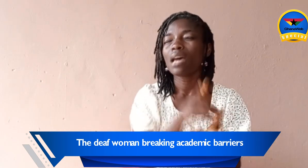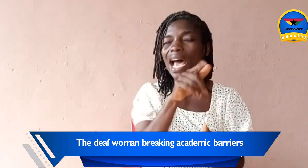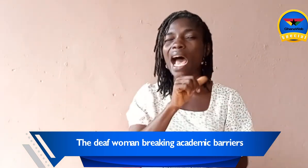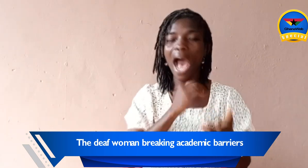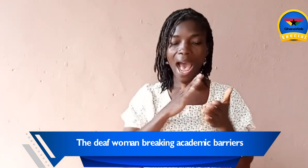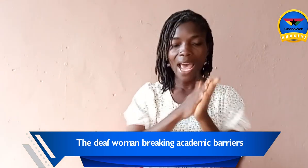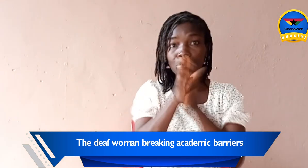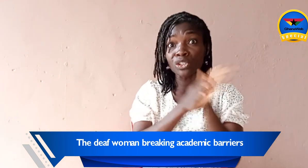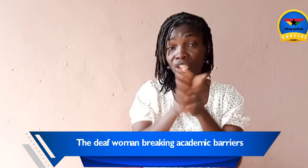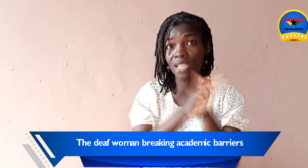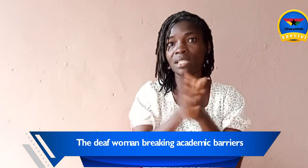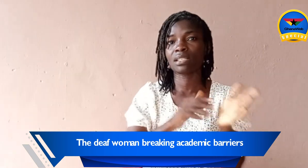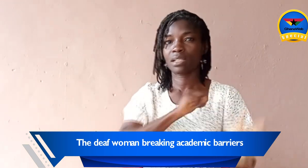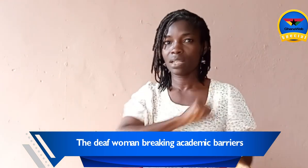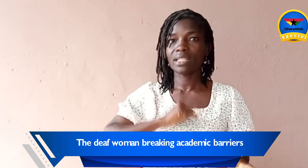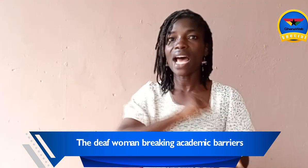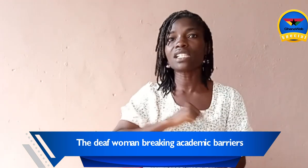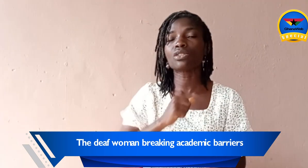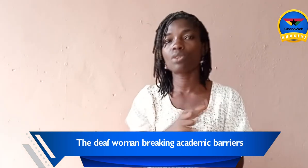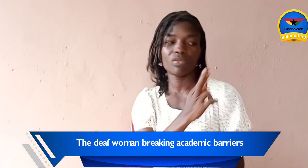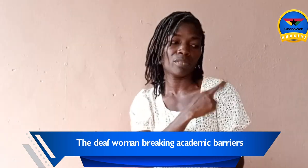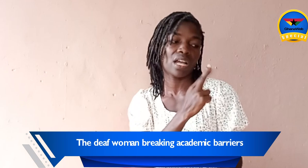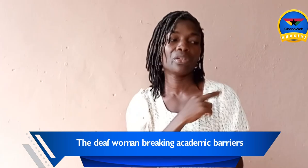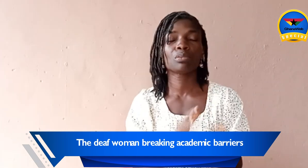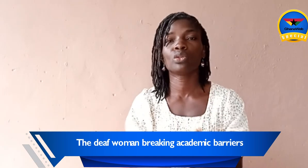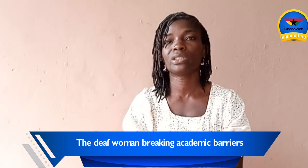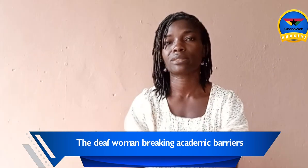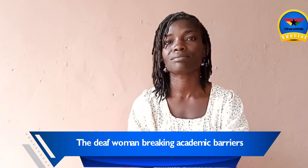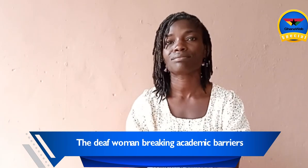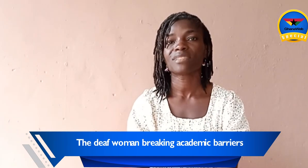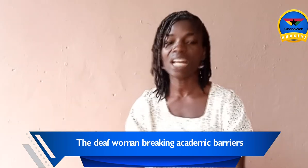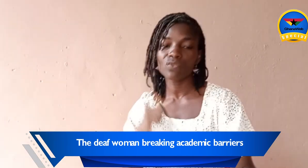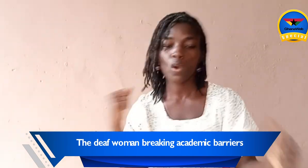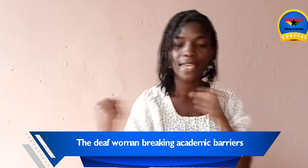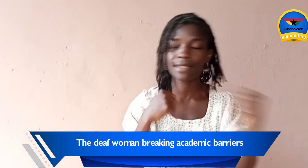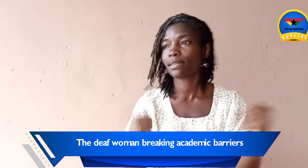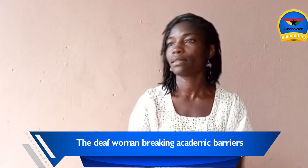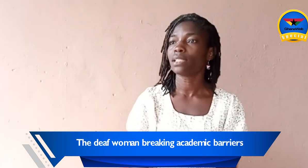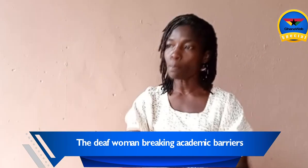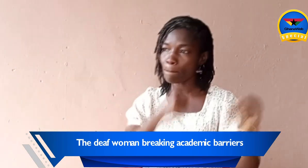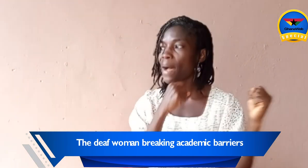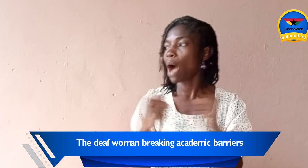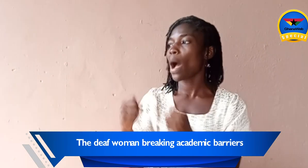I appreciate the attitude of Mr. Richmond Advocacy with power.